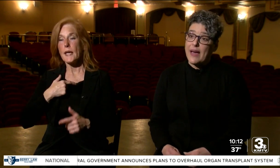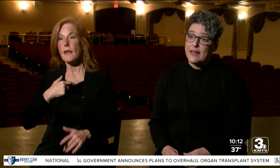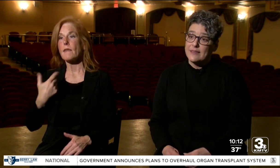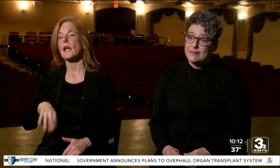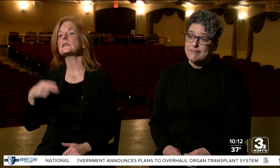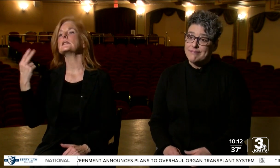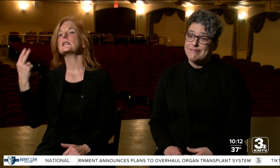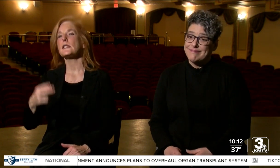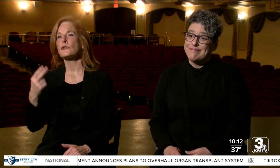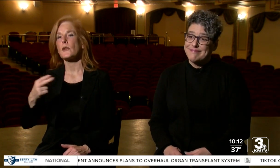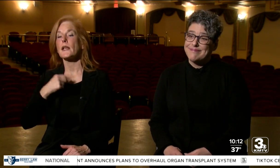part of that.